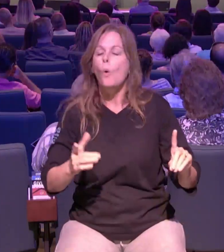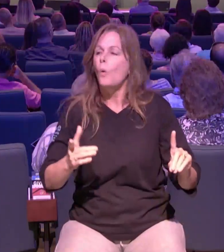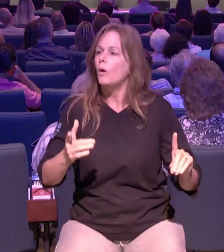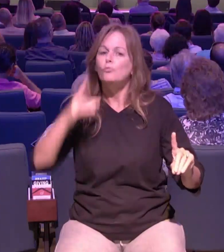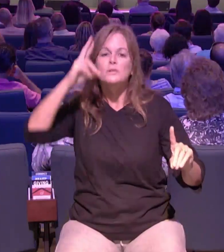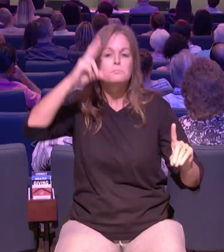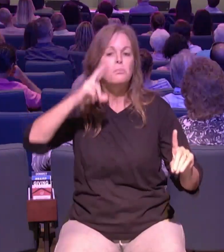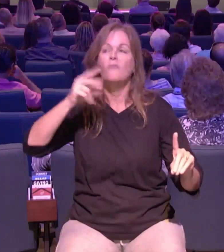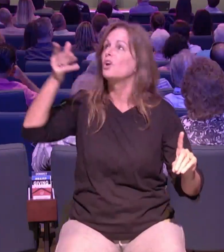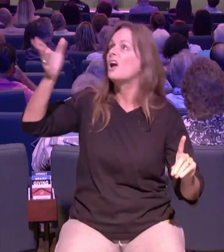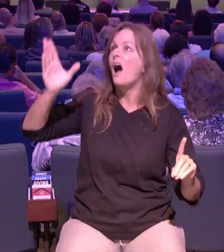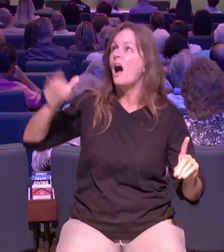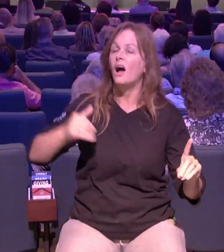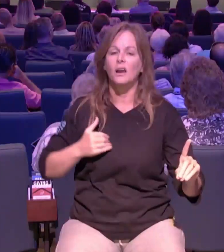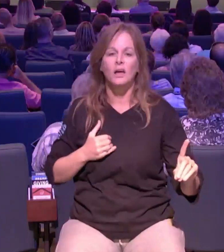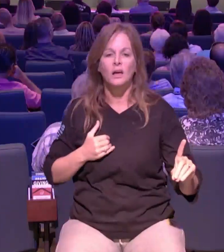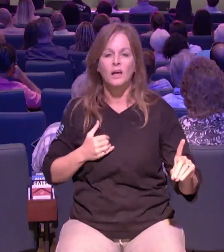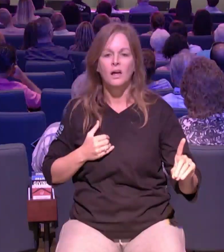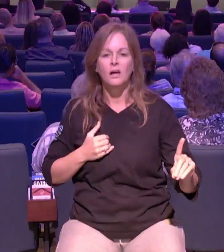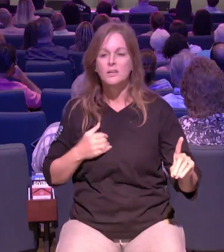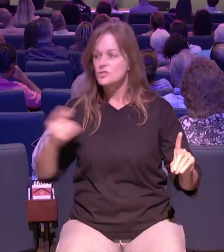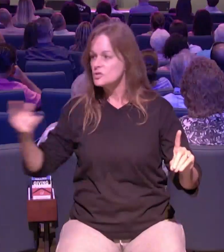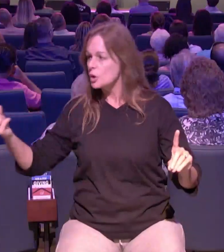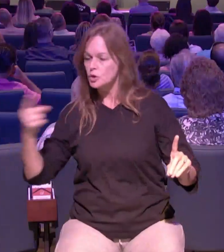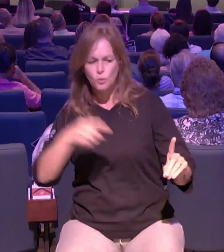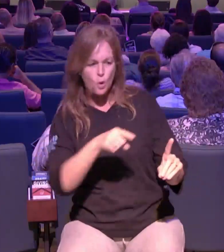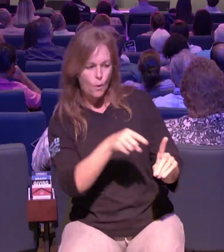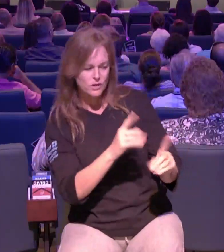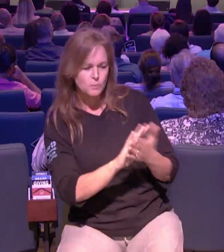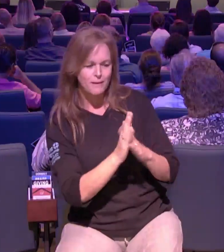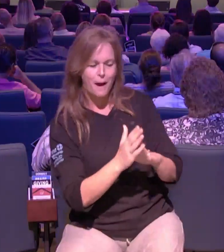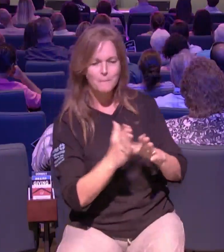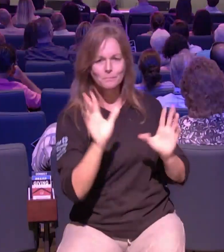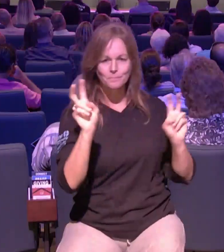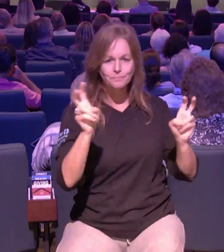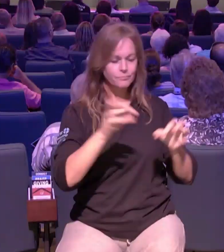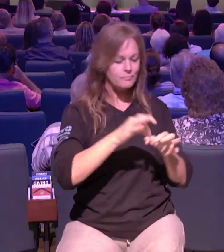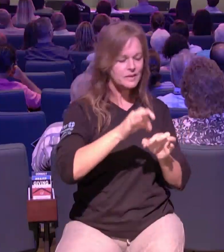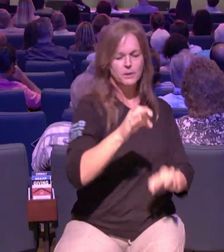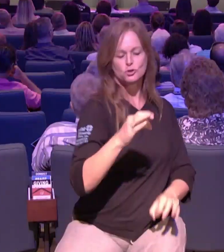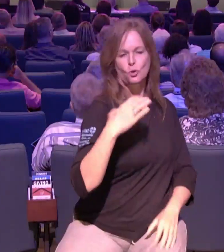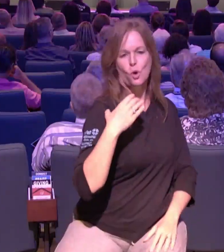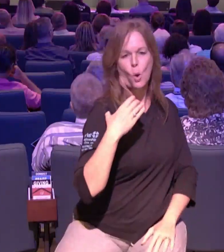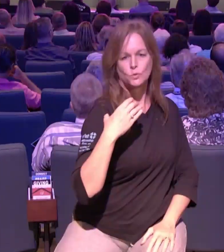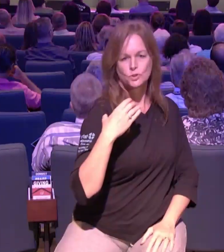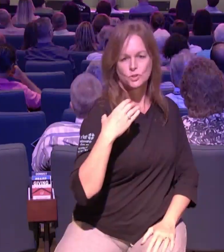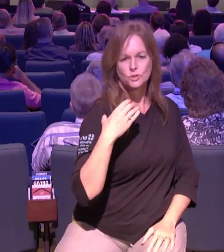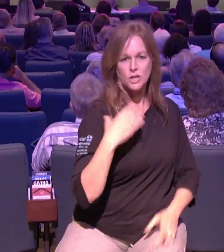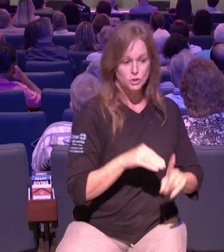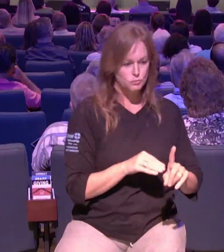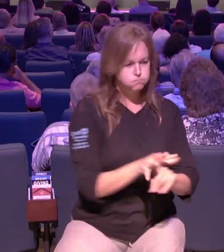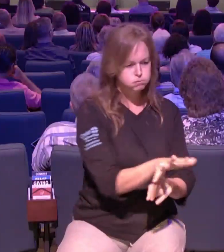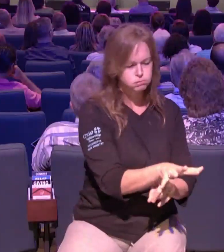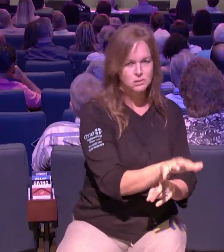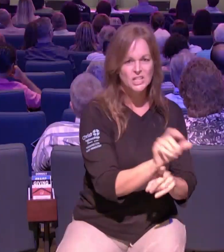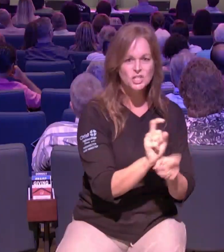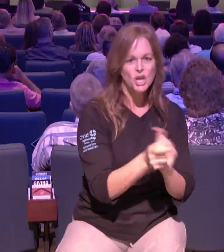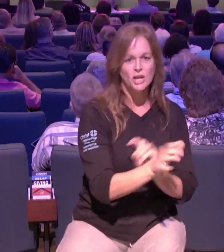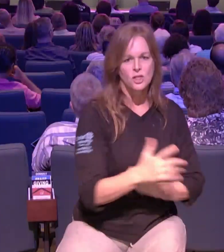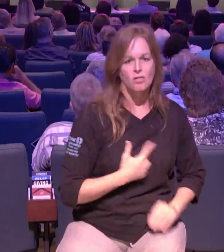god is calling some of you to step up and be spiritual coaches and mentors to these kids that will change the direction of their life and change